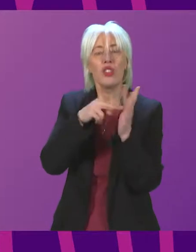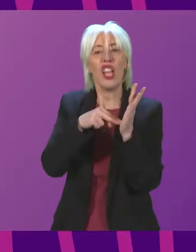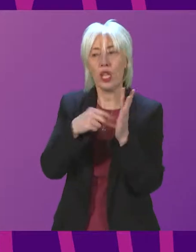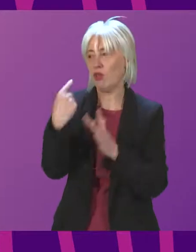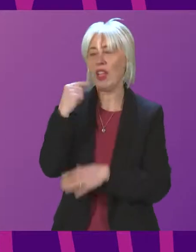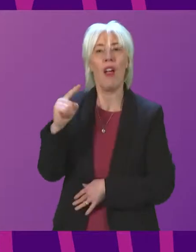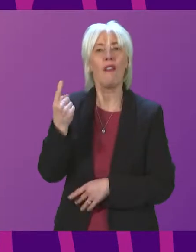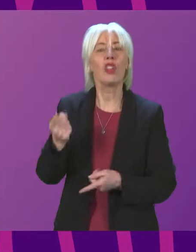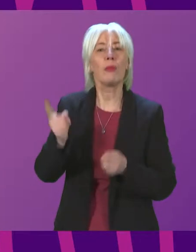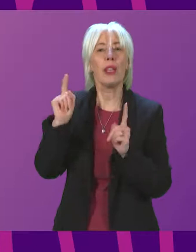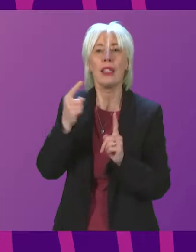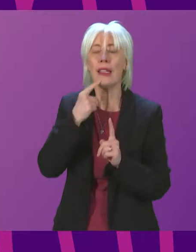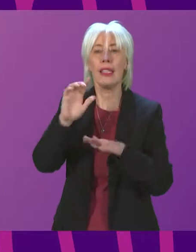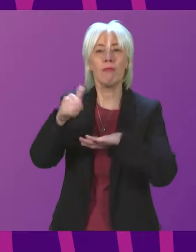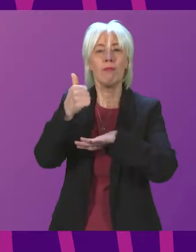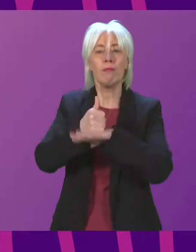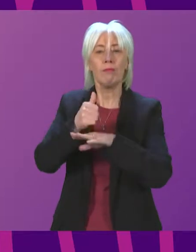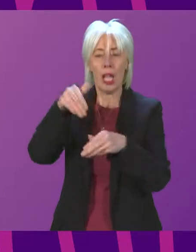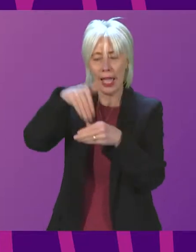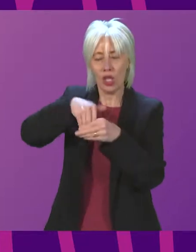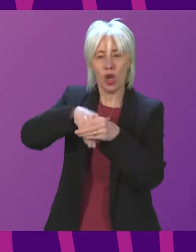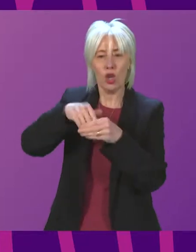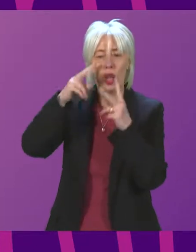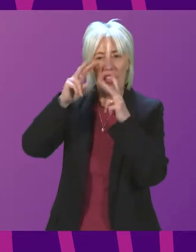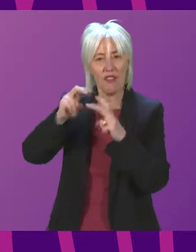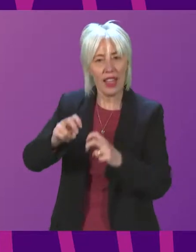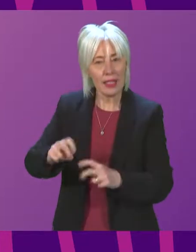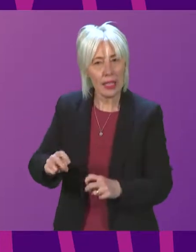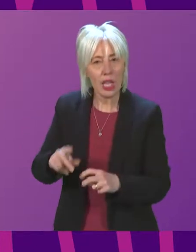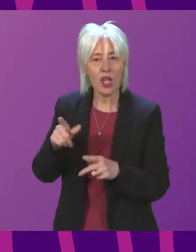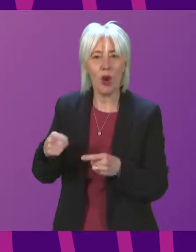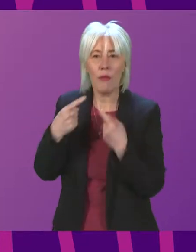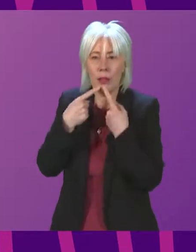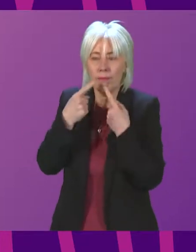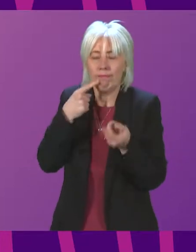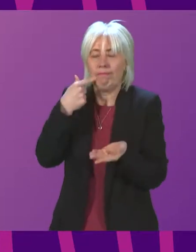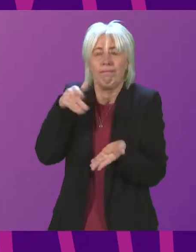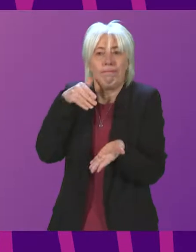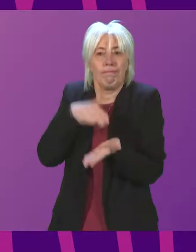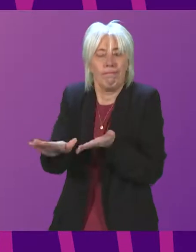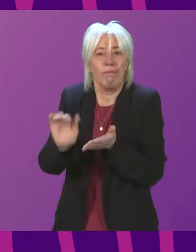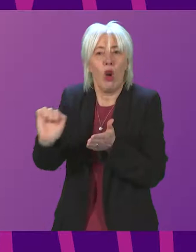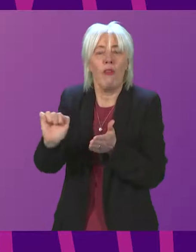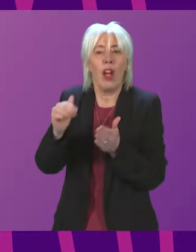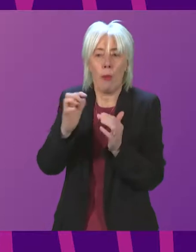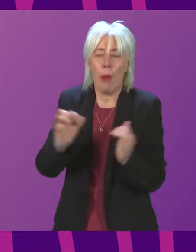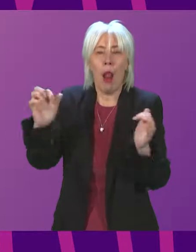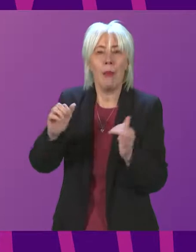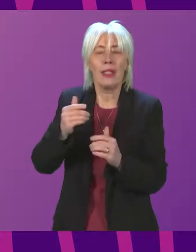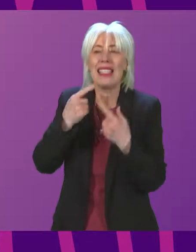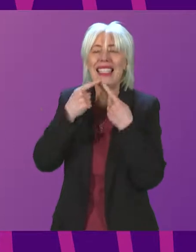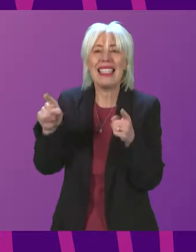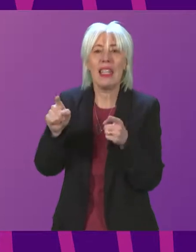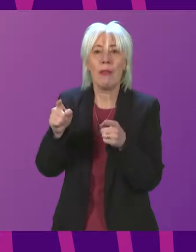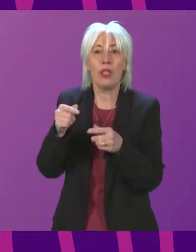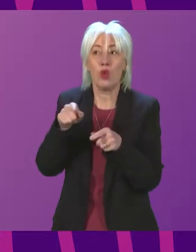Minister announced the establishment of an internal investigation into the leaking of her parliamentary COVID statement to the press ahead of its delivery